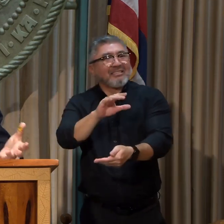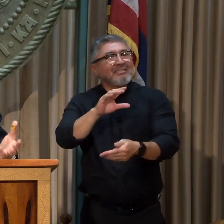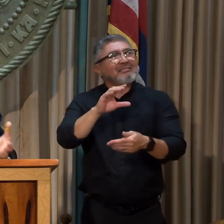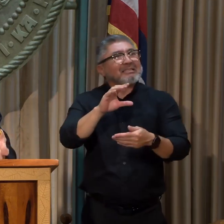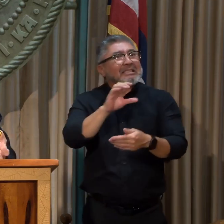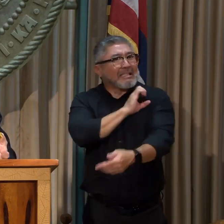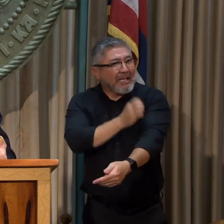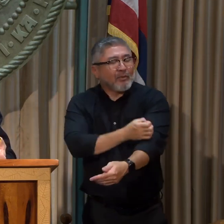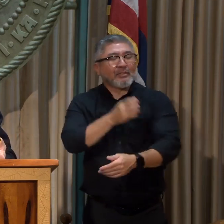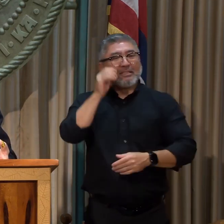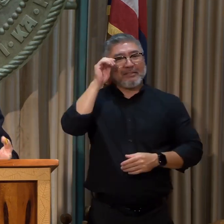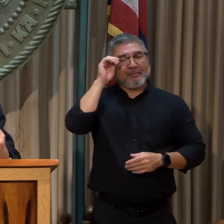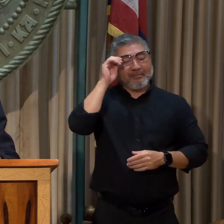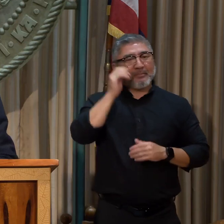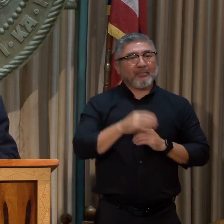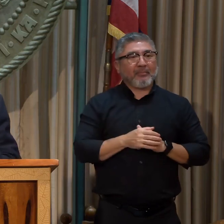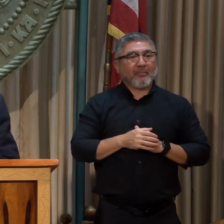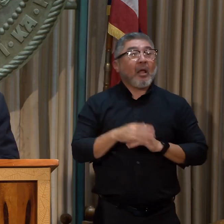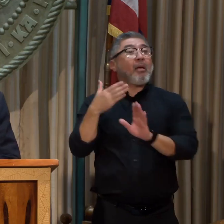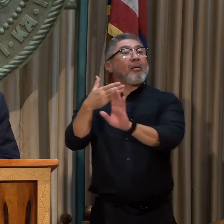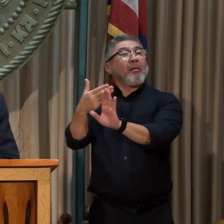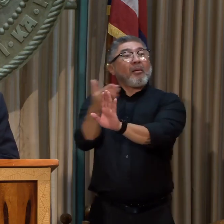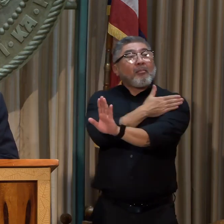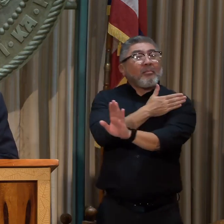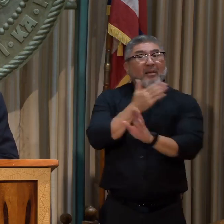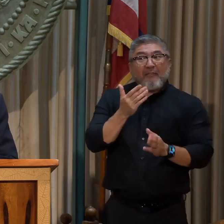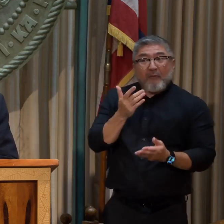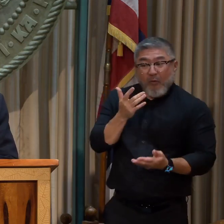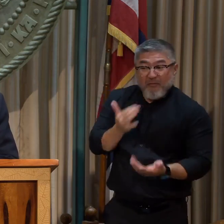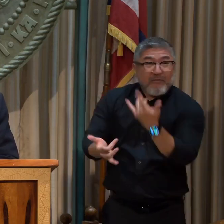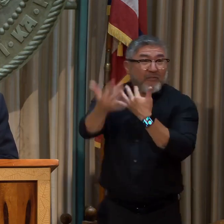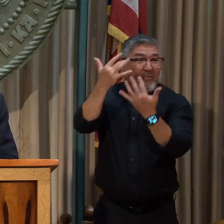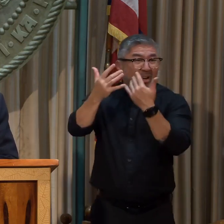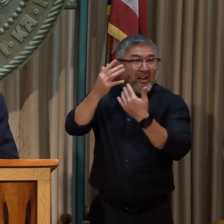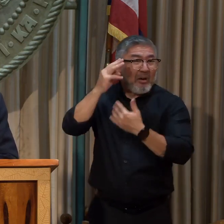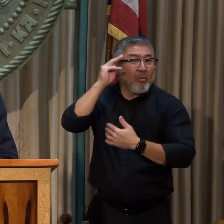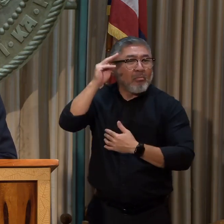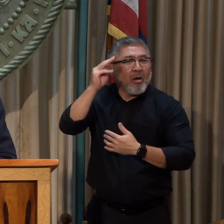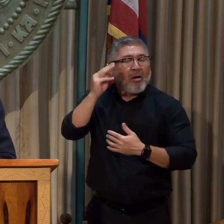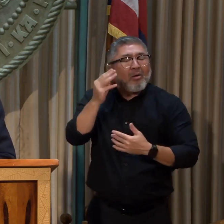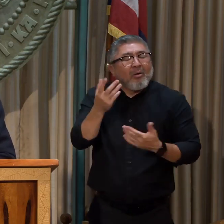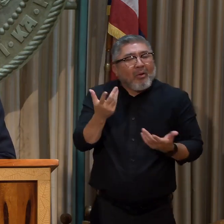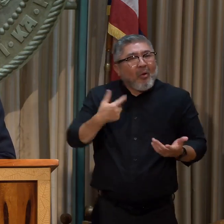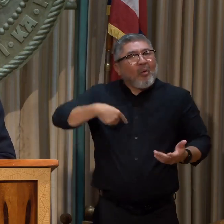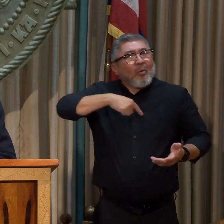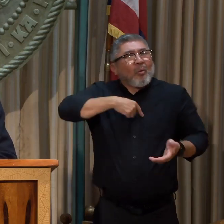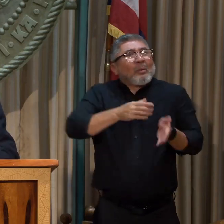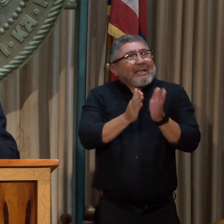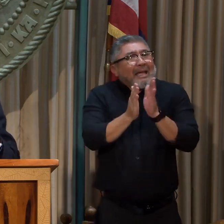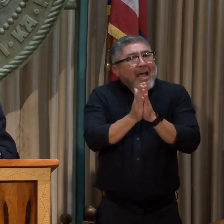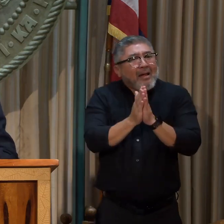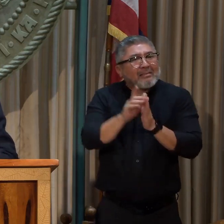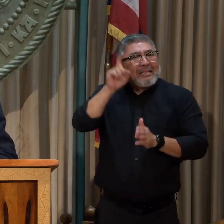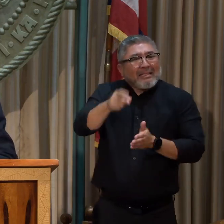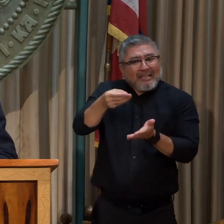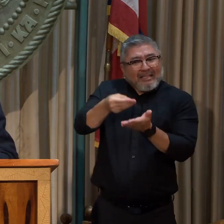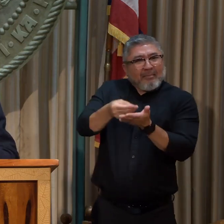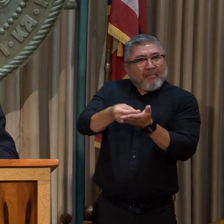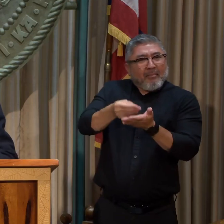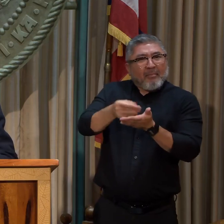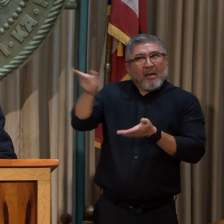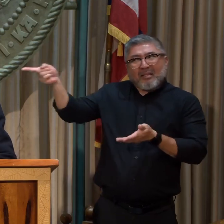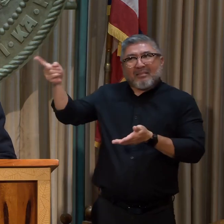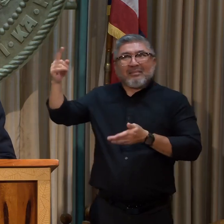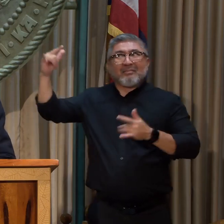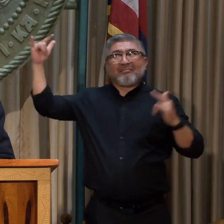before the fire, we were asking to do something of this sort. And I know we're thinking hard about it. The challenges are rising. It's getting